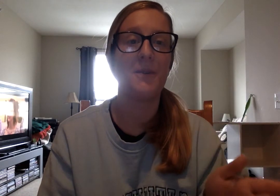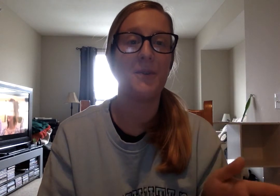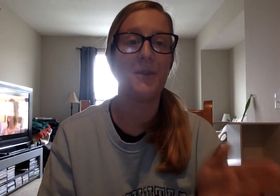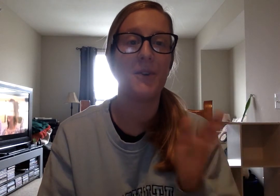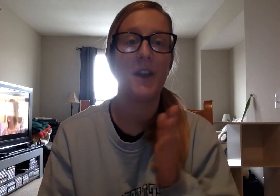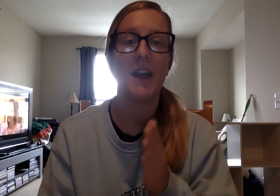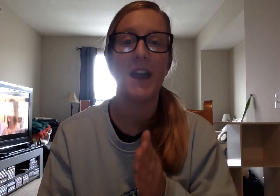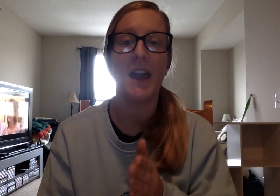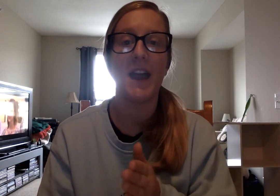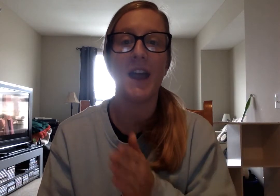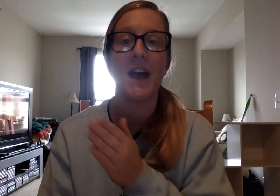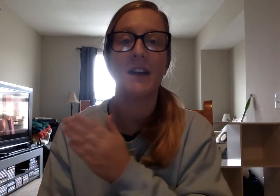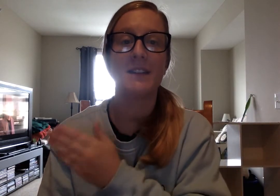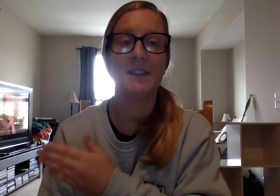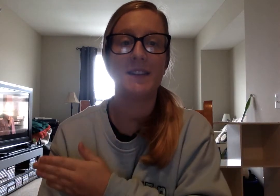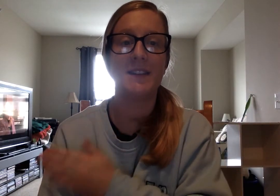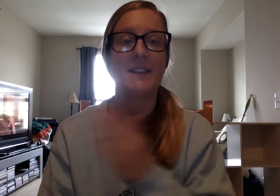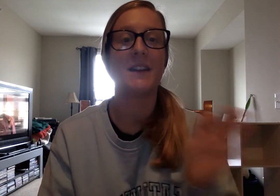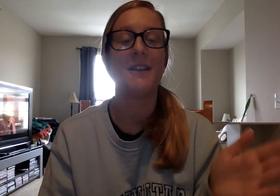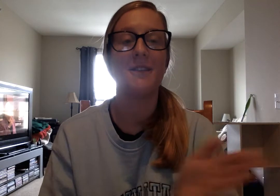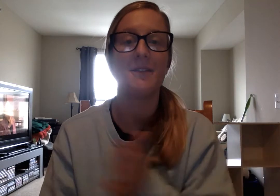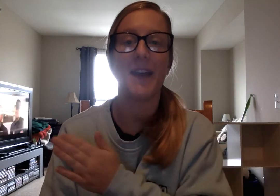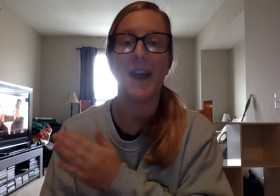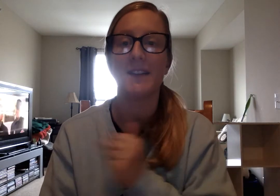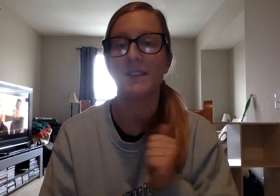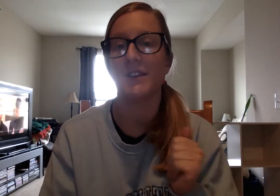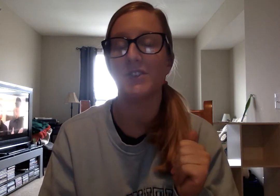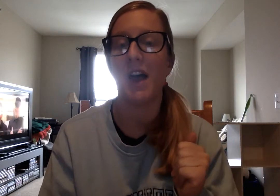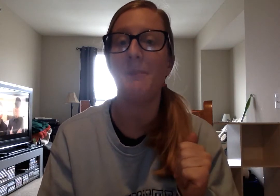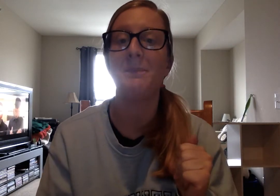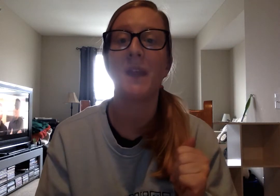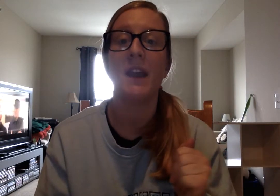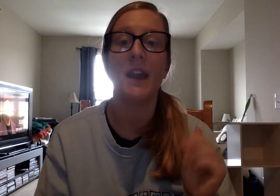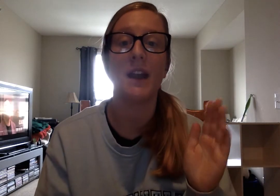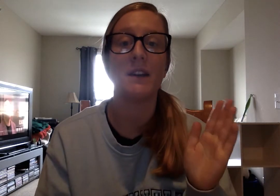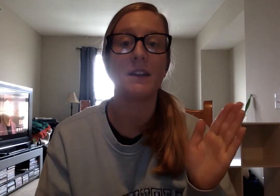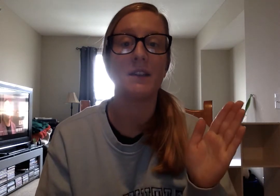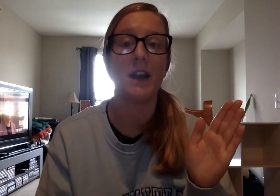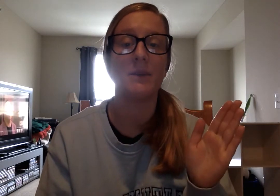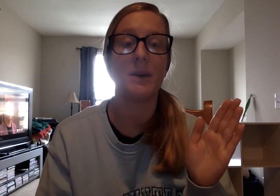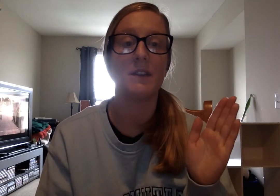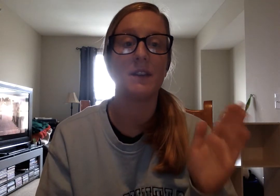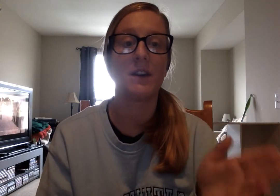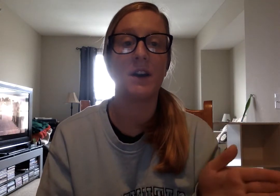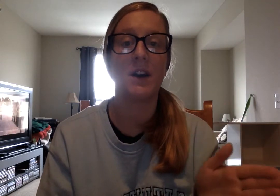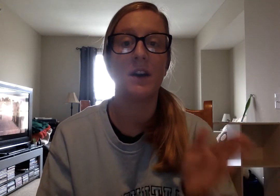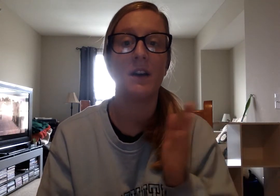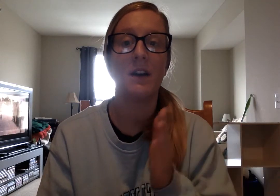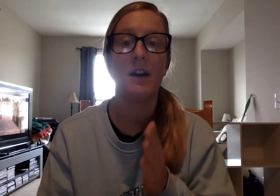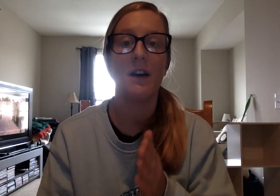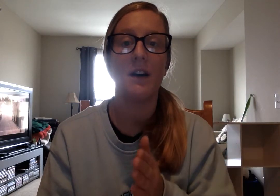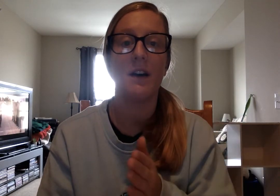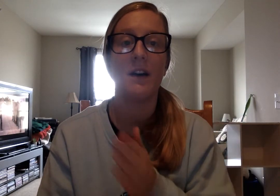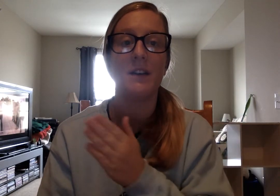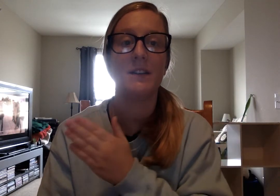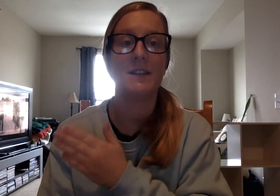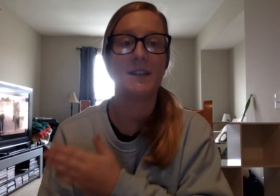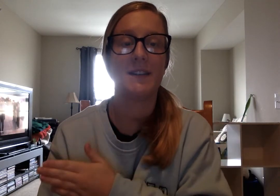F-a-t. Fat. Good job. And last one is k-uh-t.